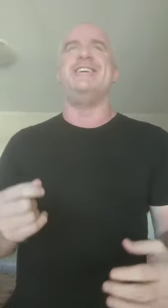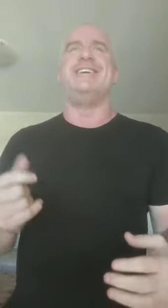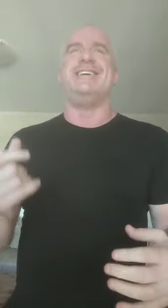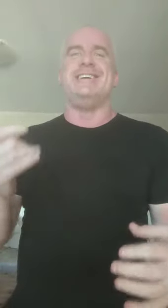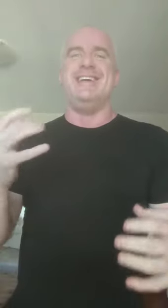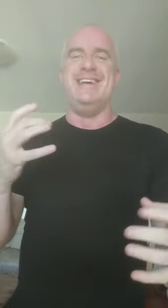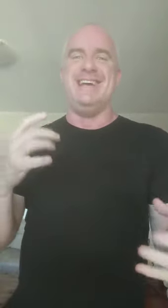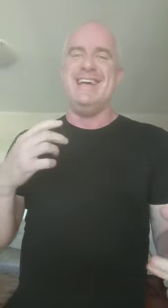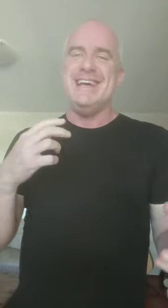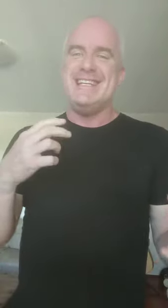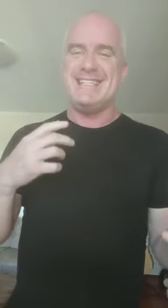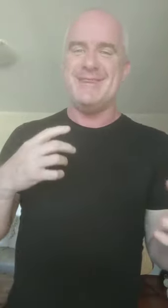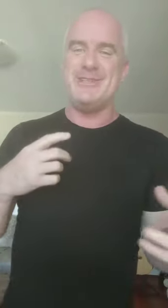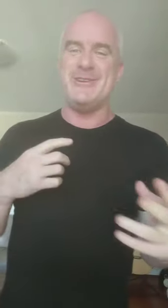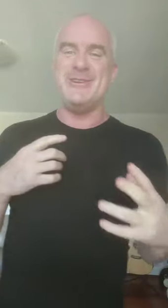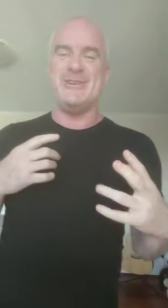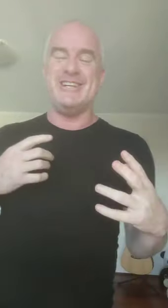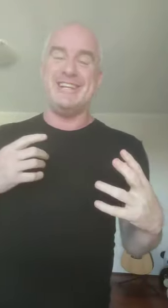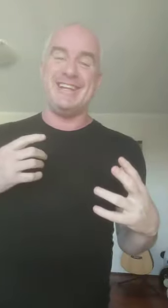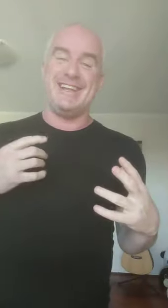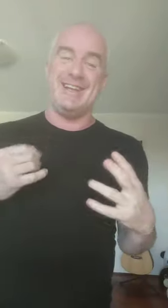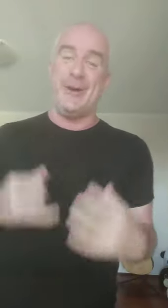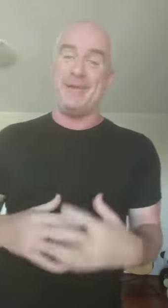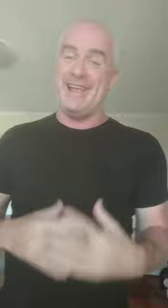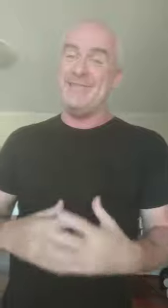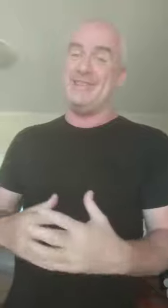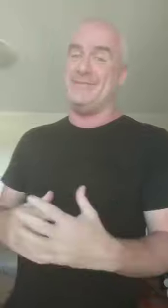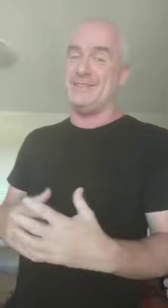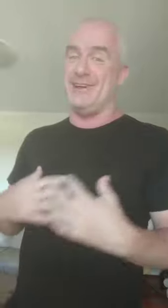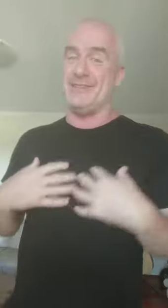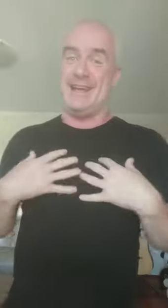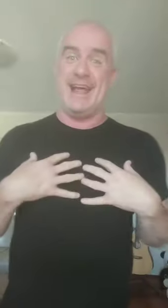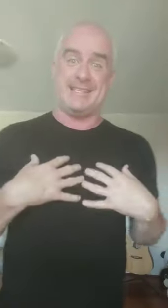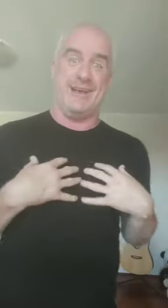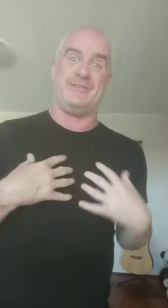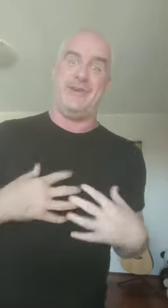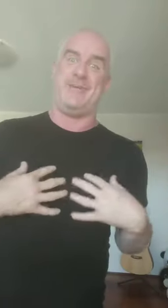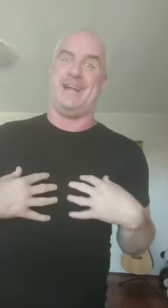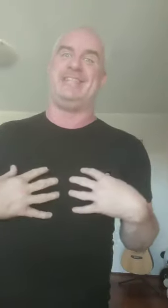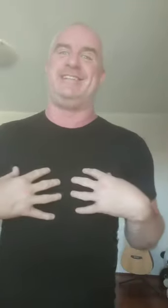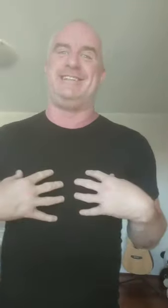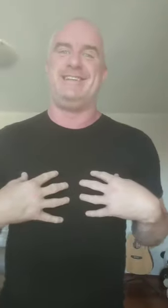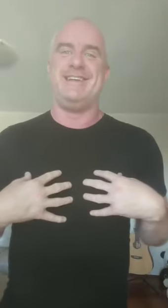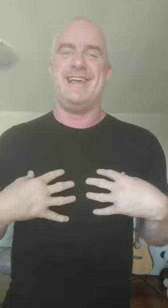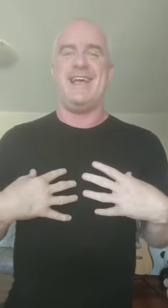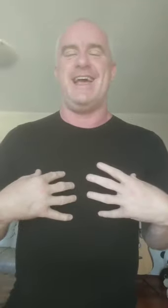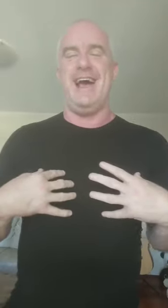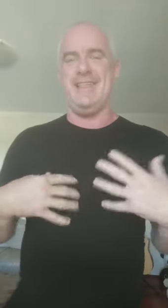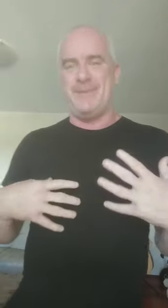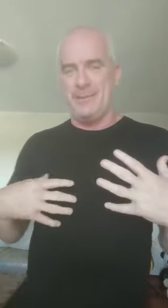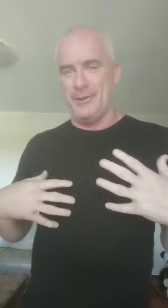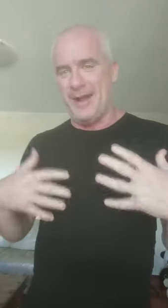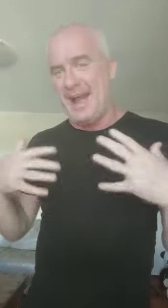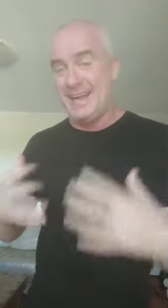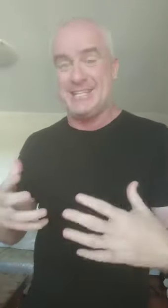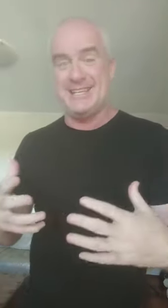seem to not believe in themselves, in ourselves very much, are the people who are actually